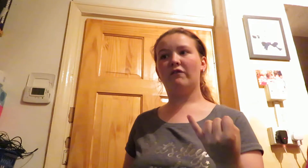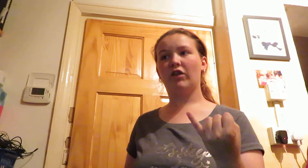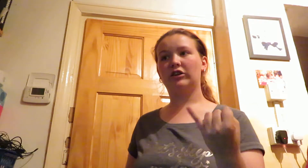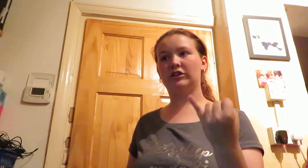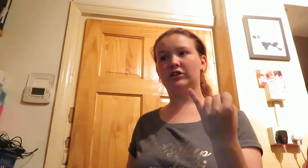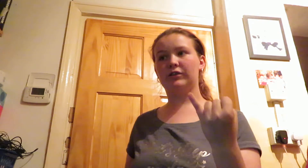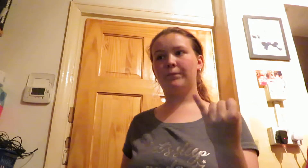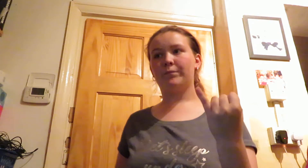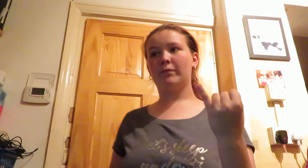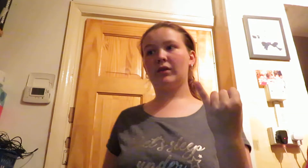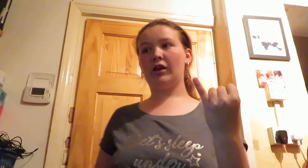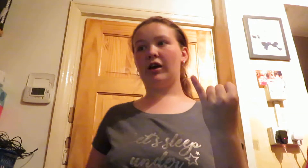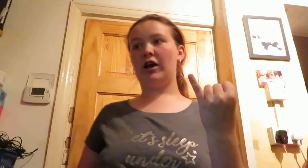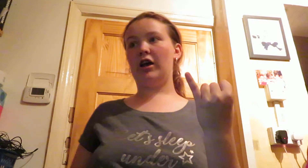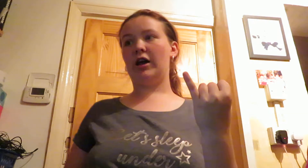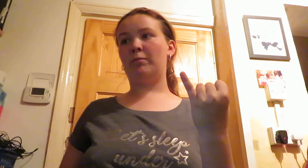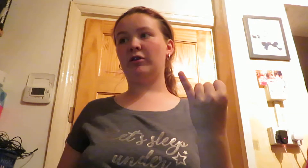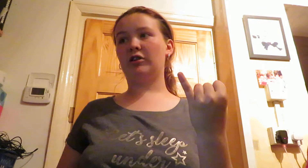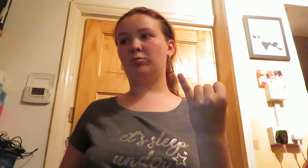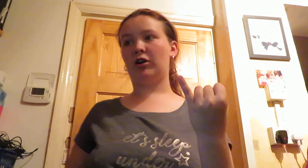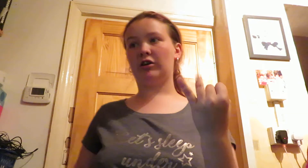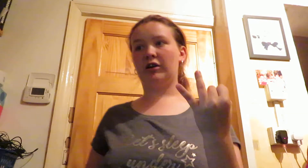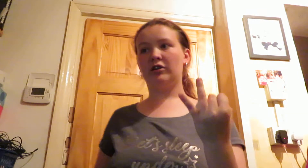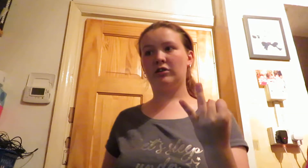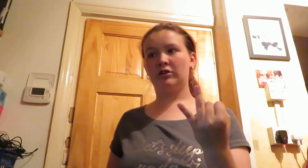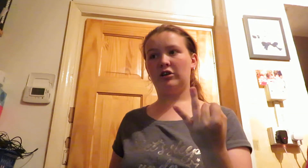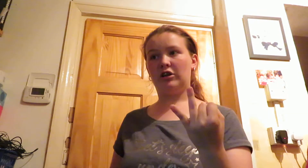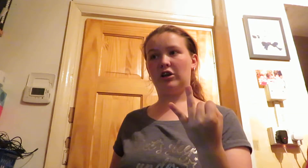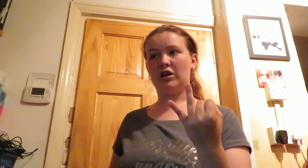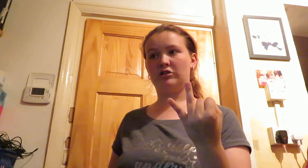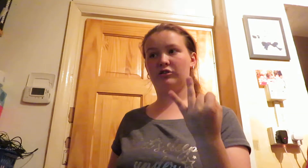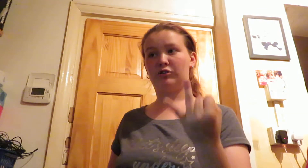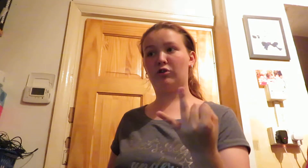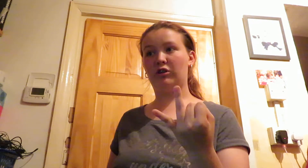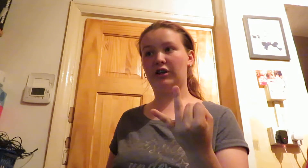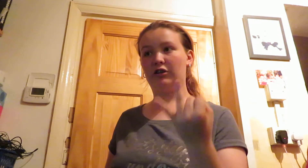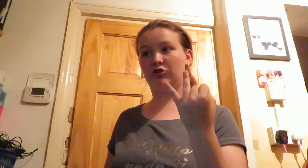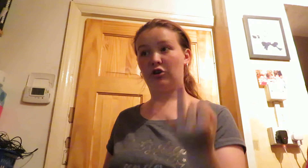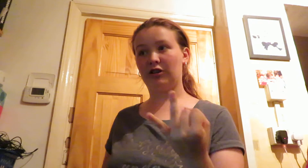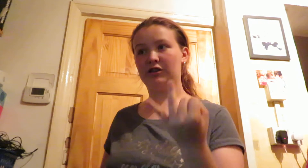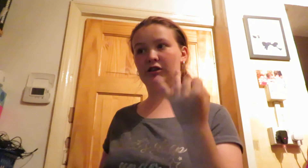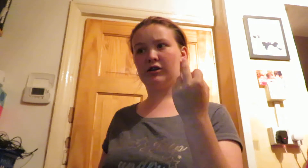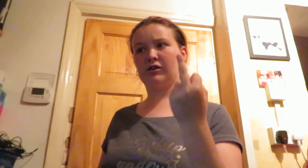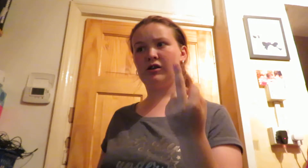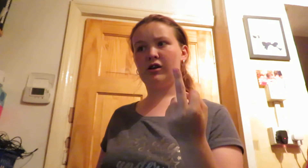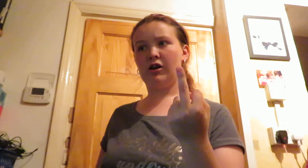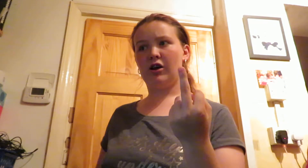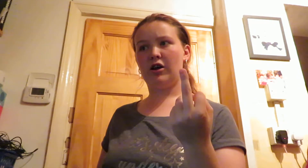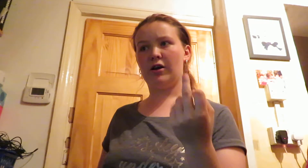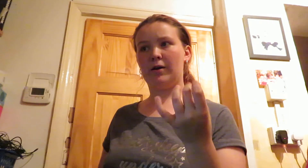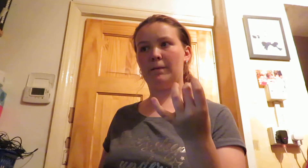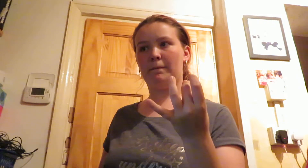vloggers pointless blog uh so jolly jollies um